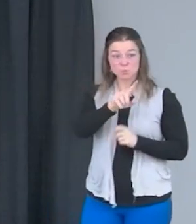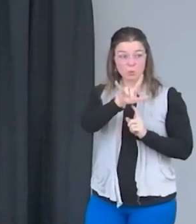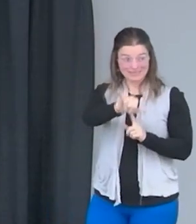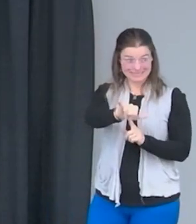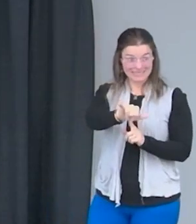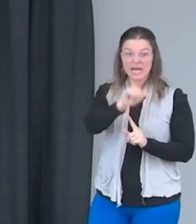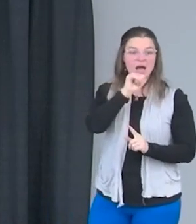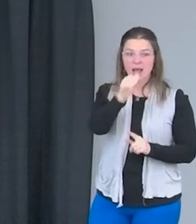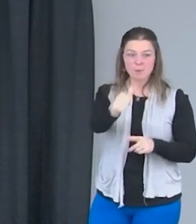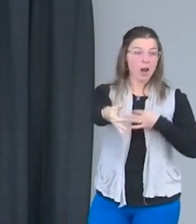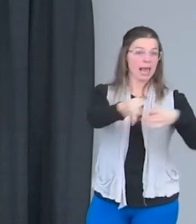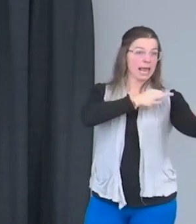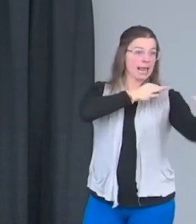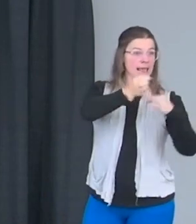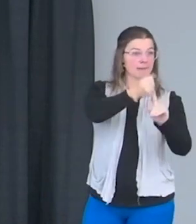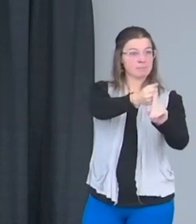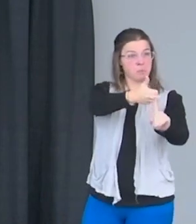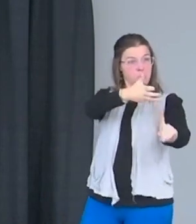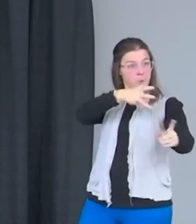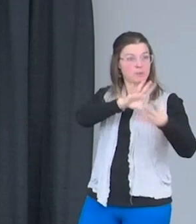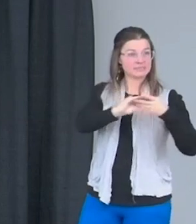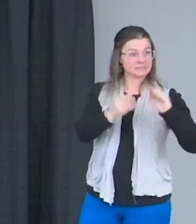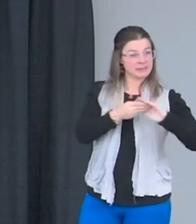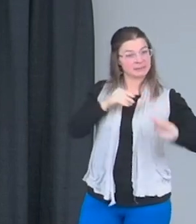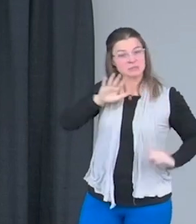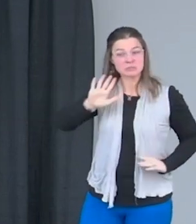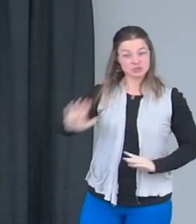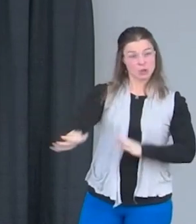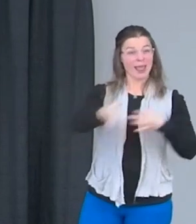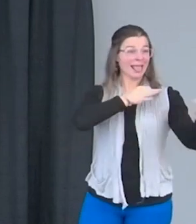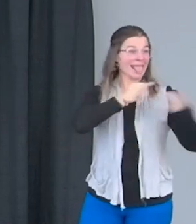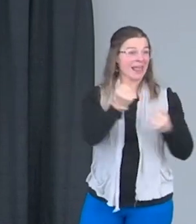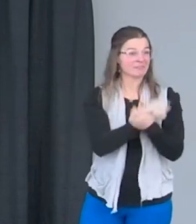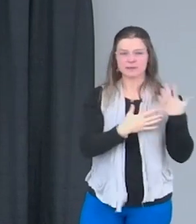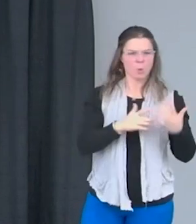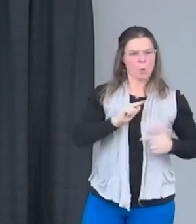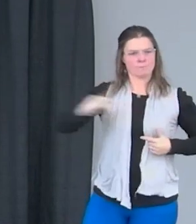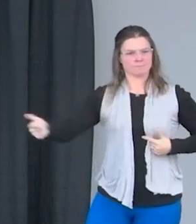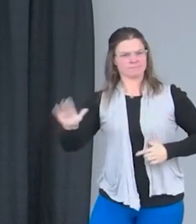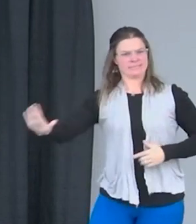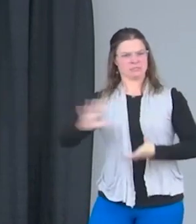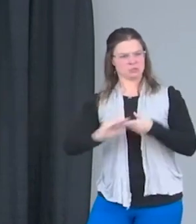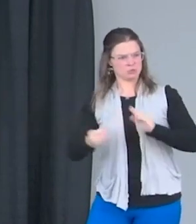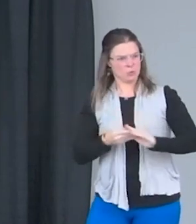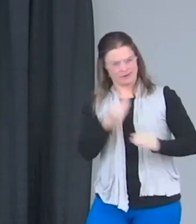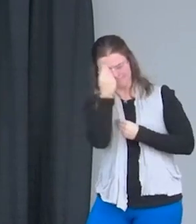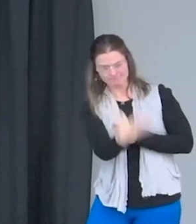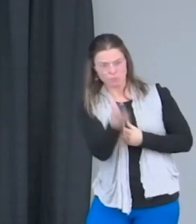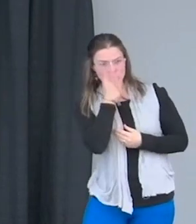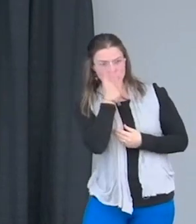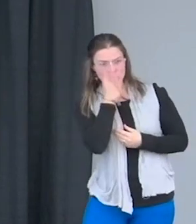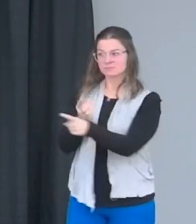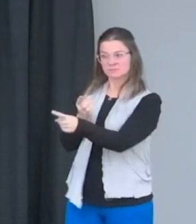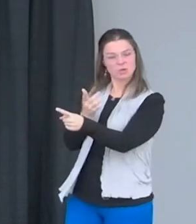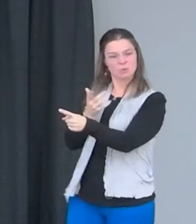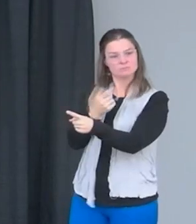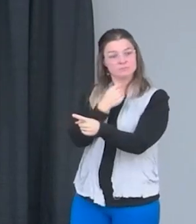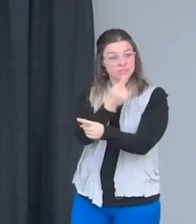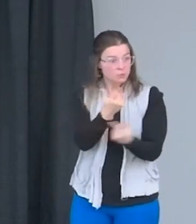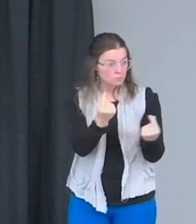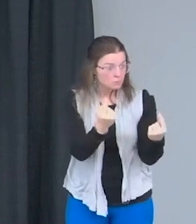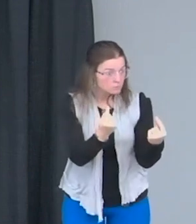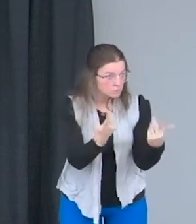not over introduce and tell his story that he gets to tell his story. So what I really want to do is tell you how we came to find Wesley.